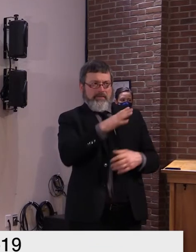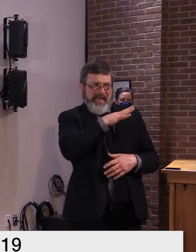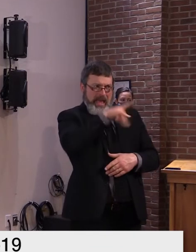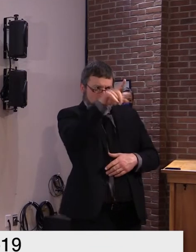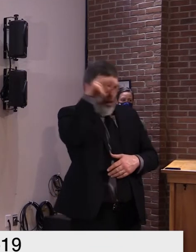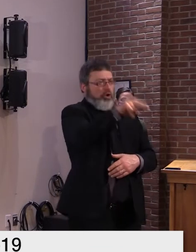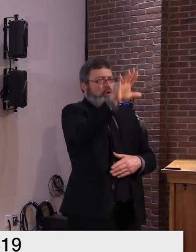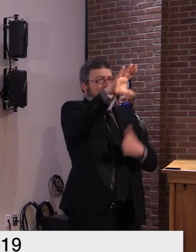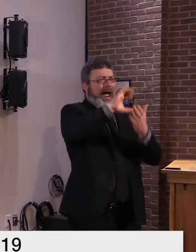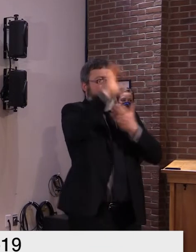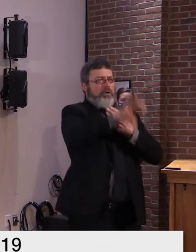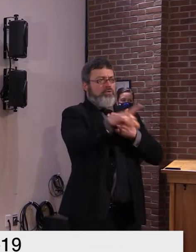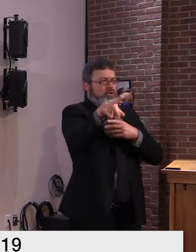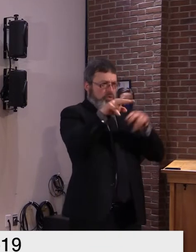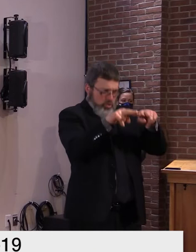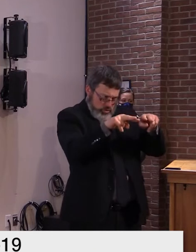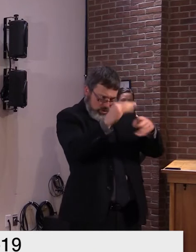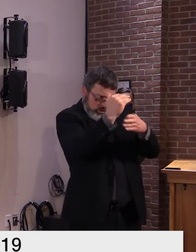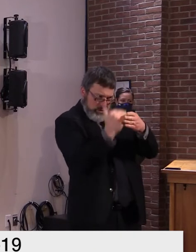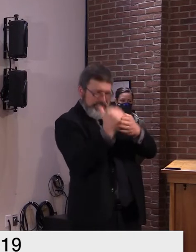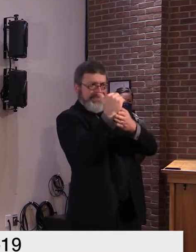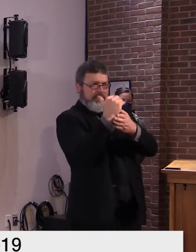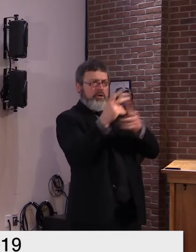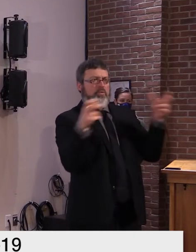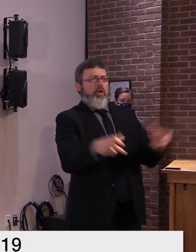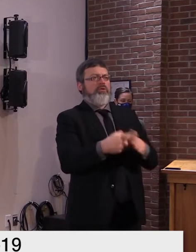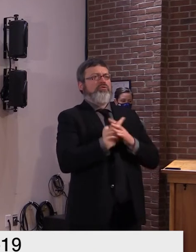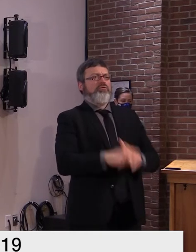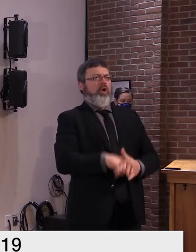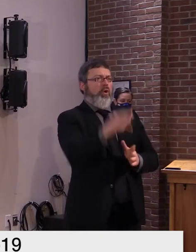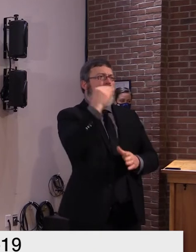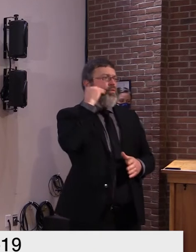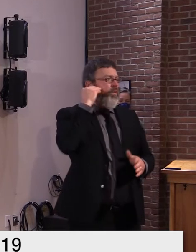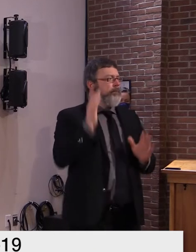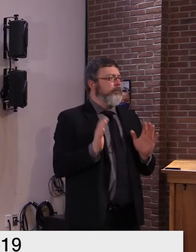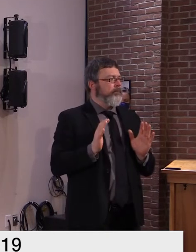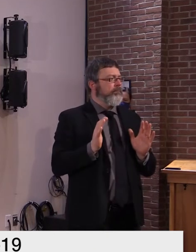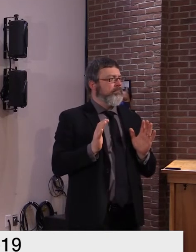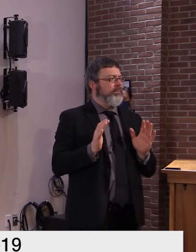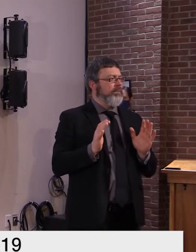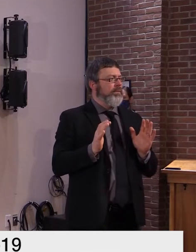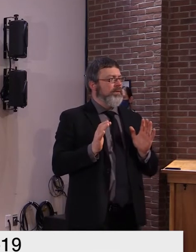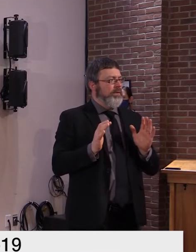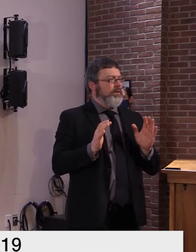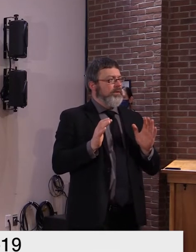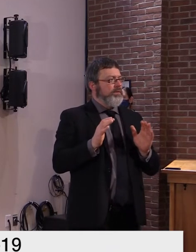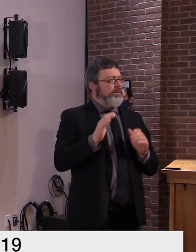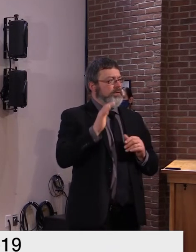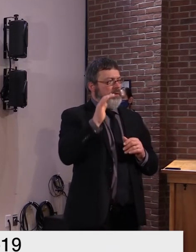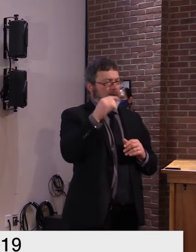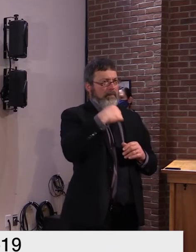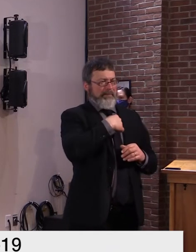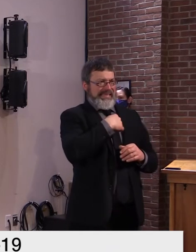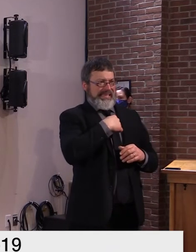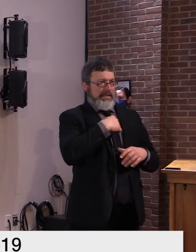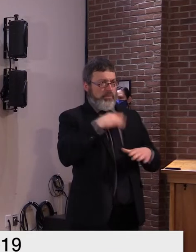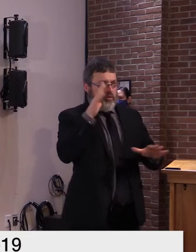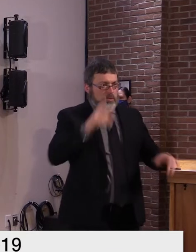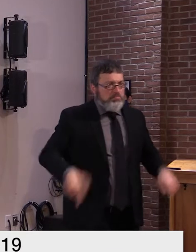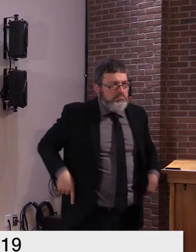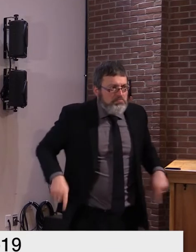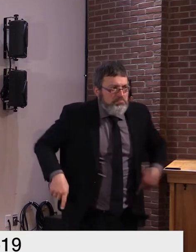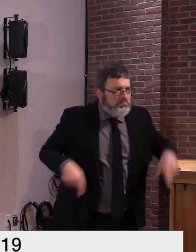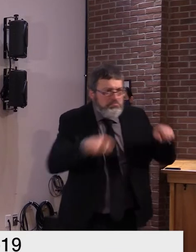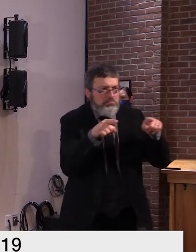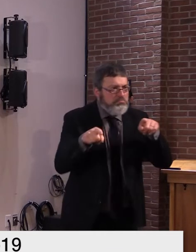to to go after folks um and honestly we uh we feel like everybody's working together to make it work and